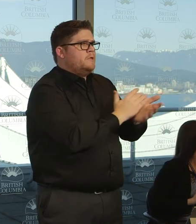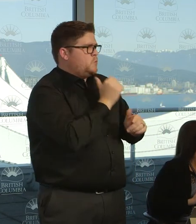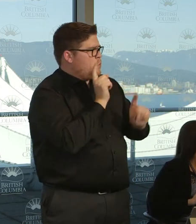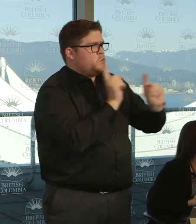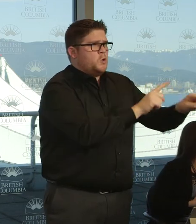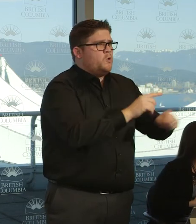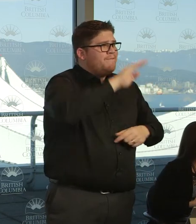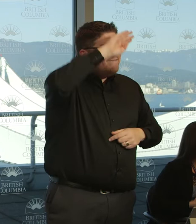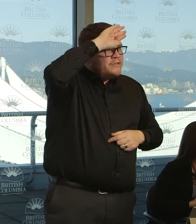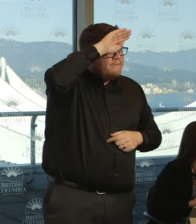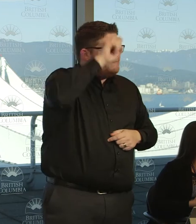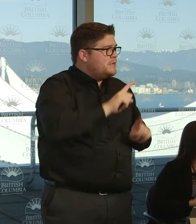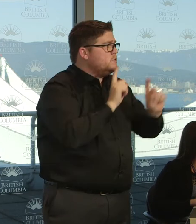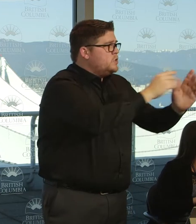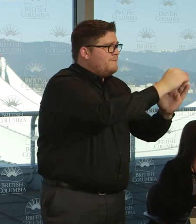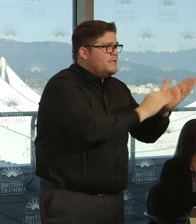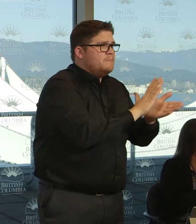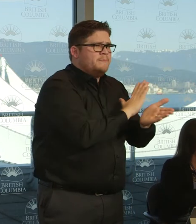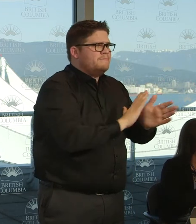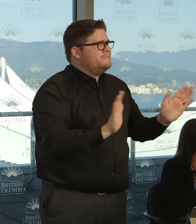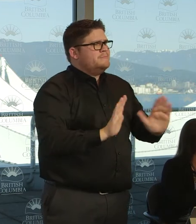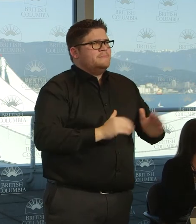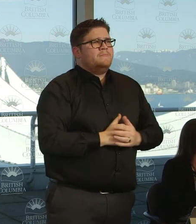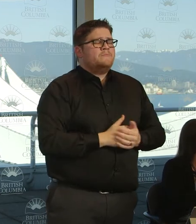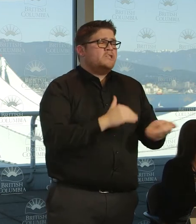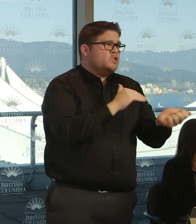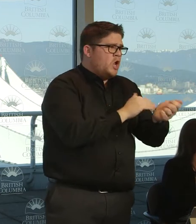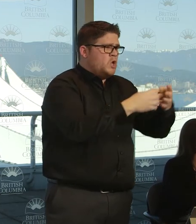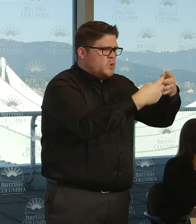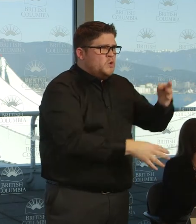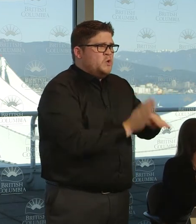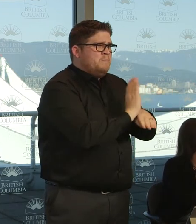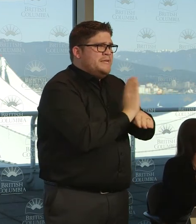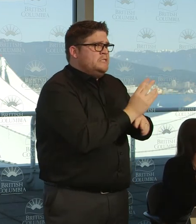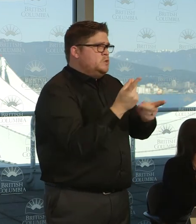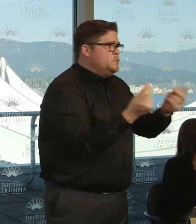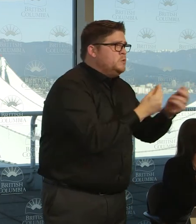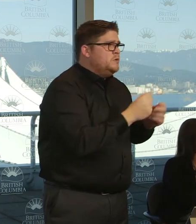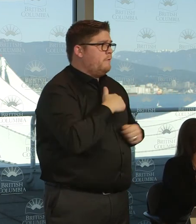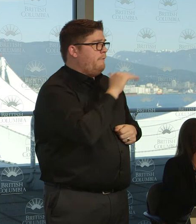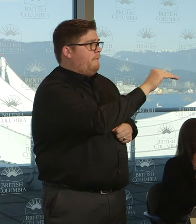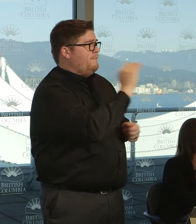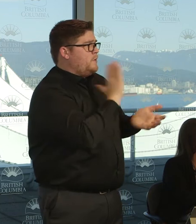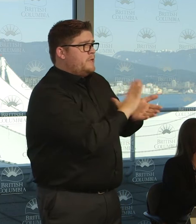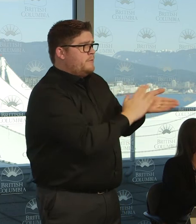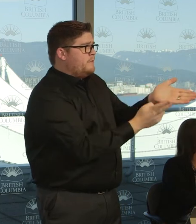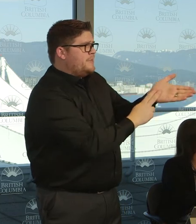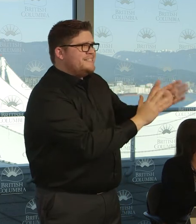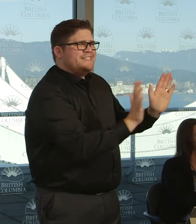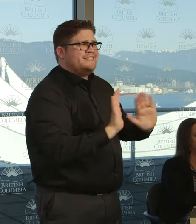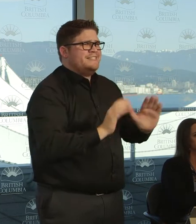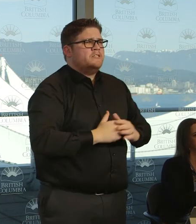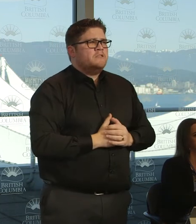and that uses up much needed healthcare services. So we are, again, appealing to employers not